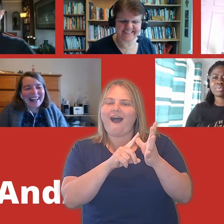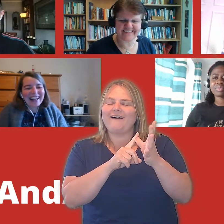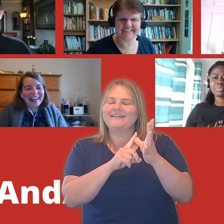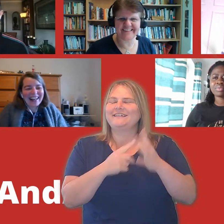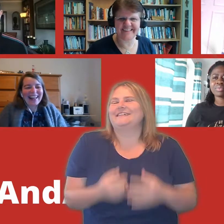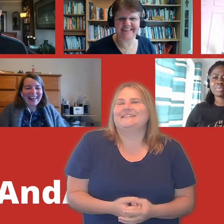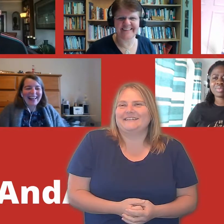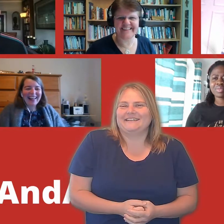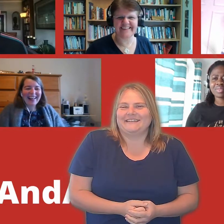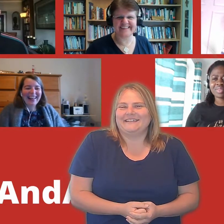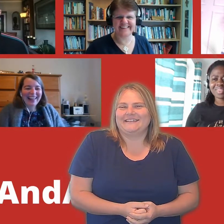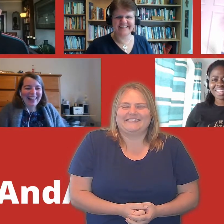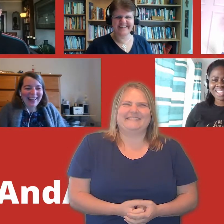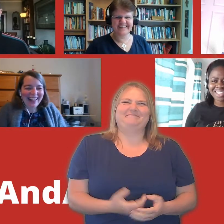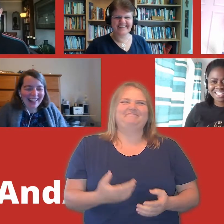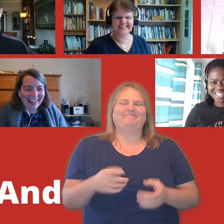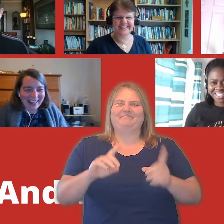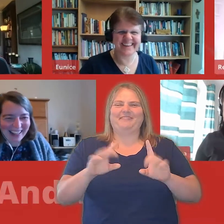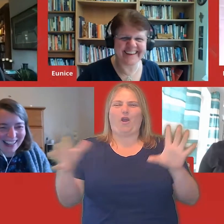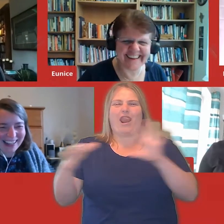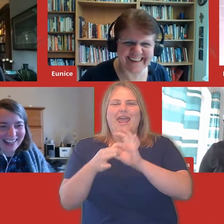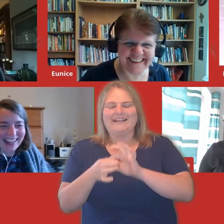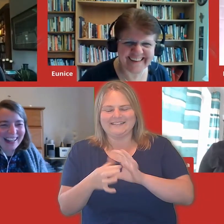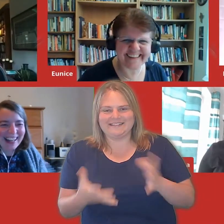uncle Barla, what's he doing in Wales?